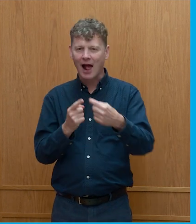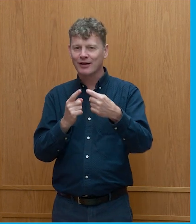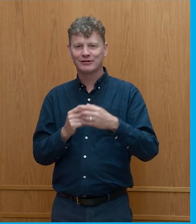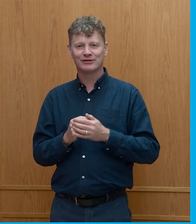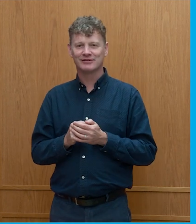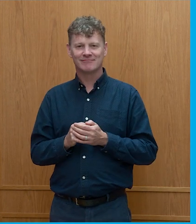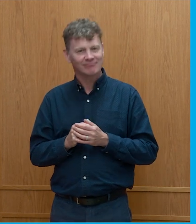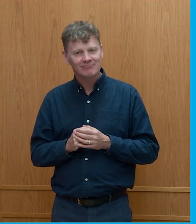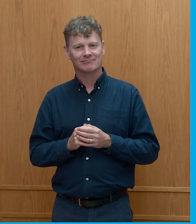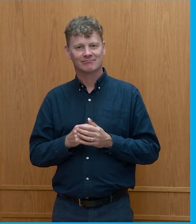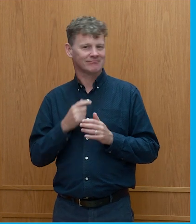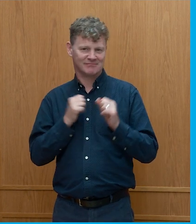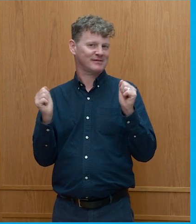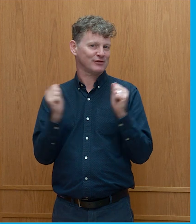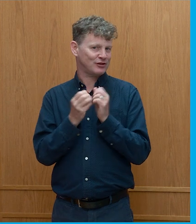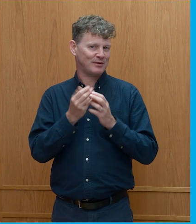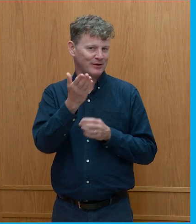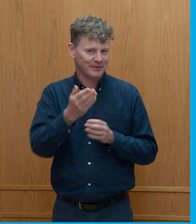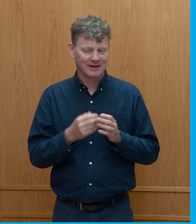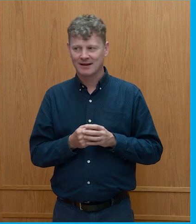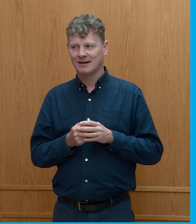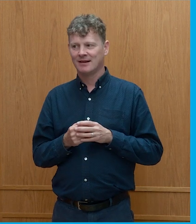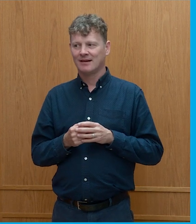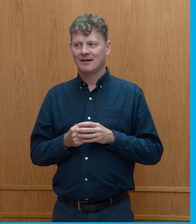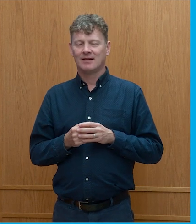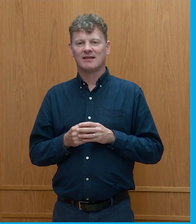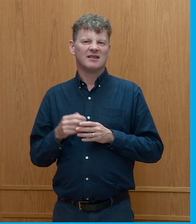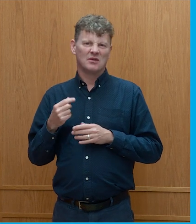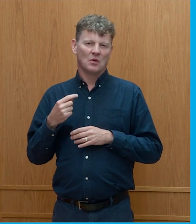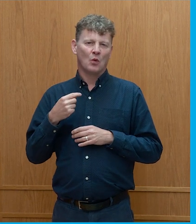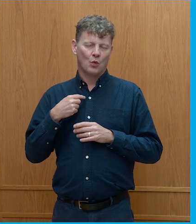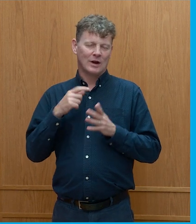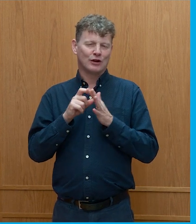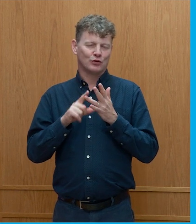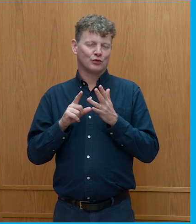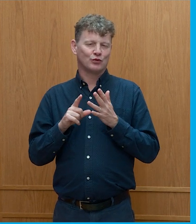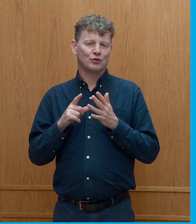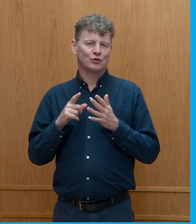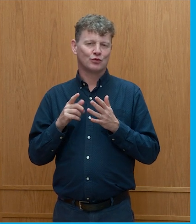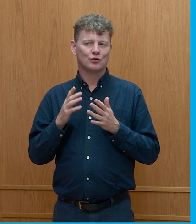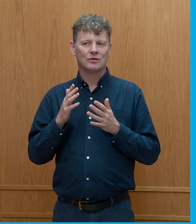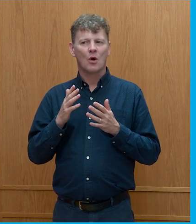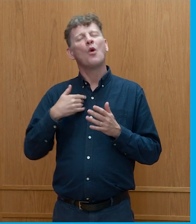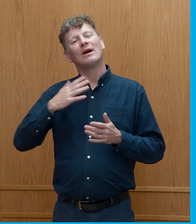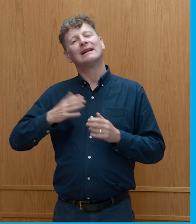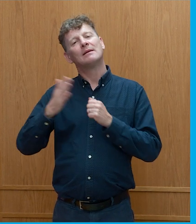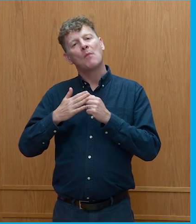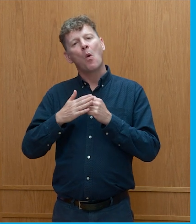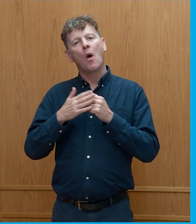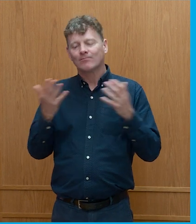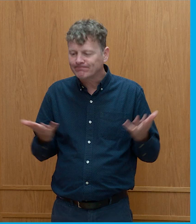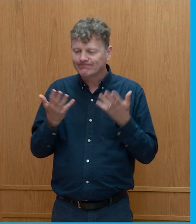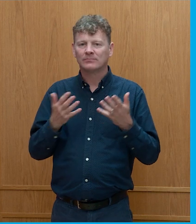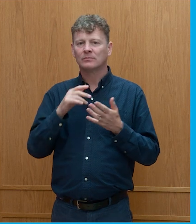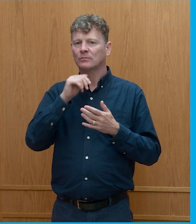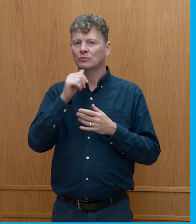and i i agree with you and one thing we need to do more of in here is is motivate each other and and have less political tribalism and that's something